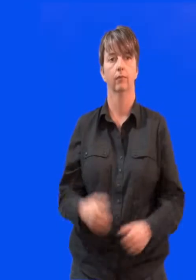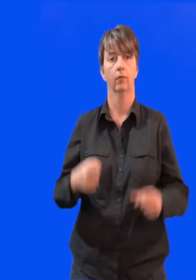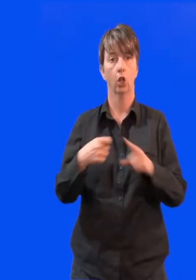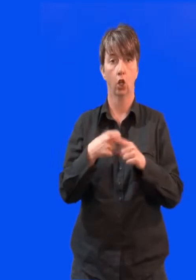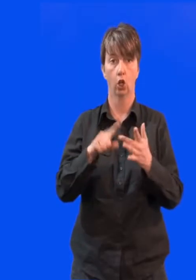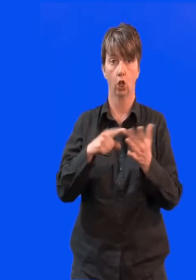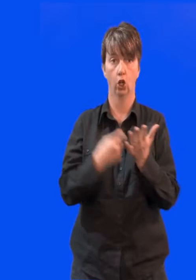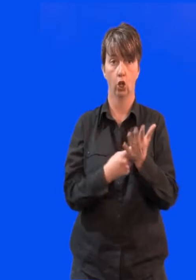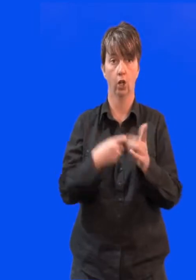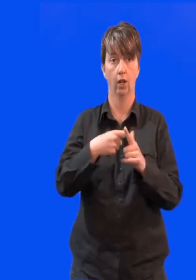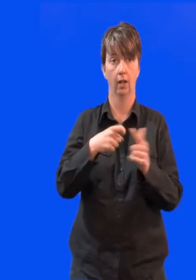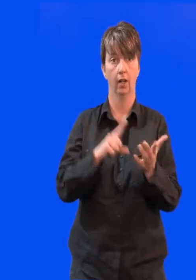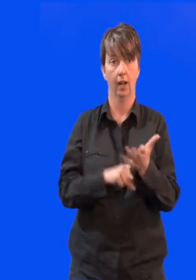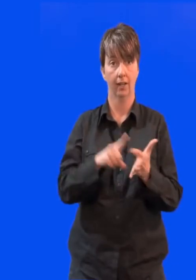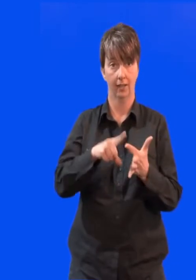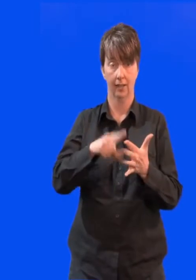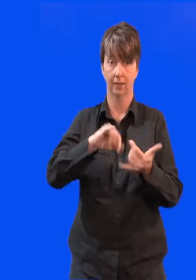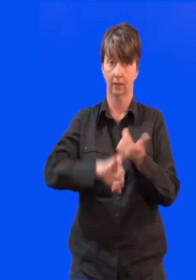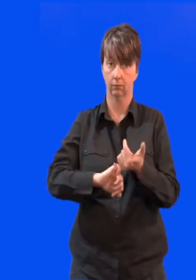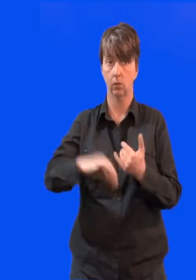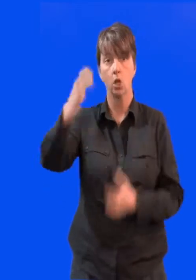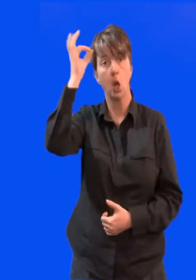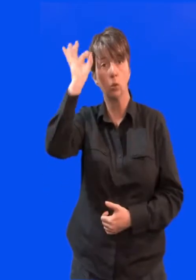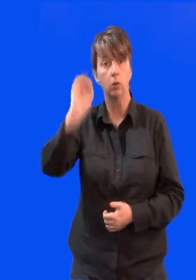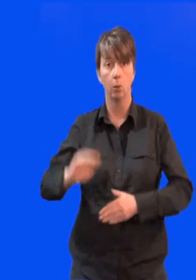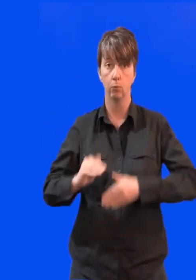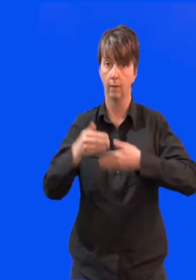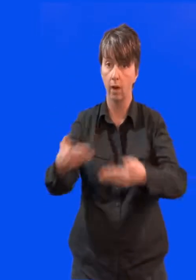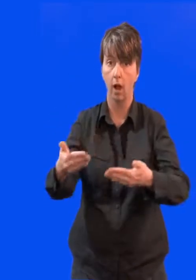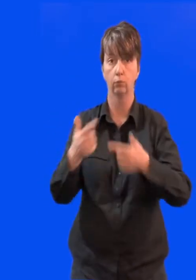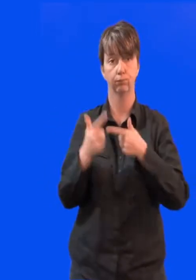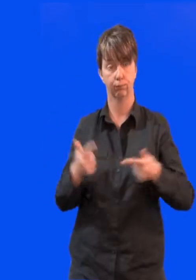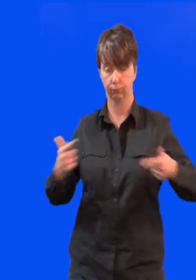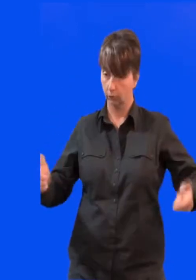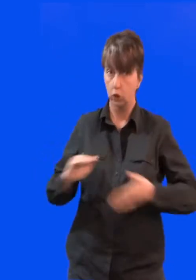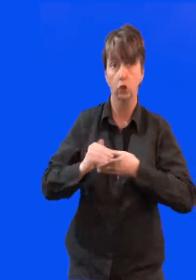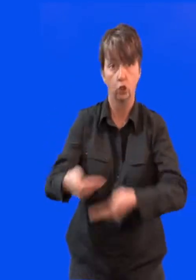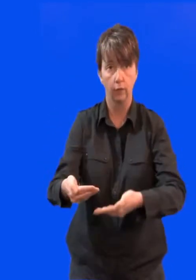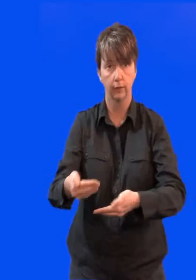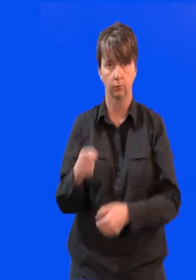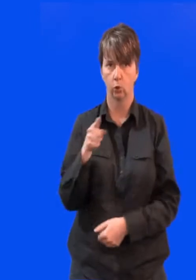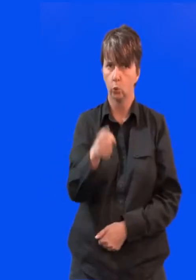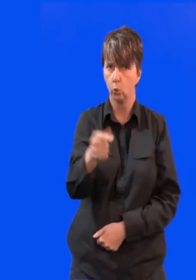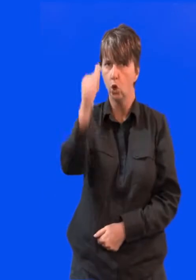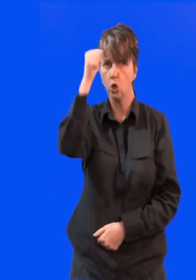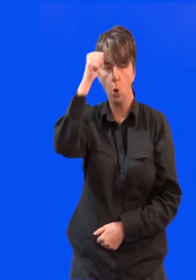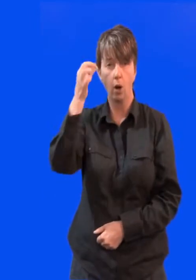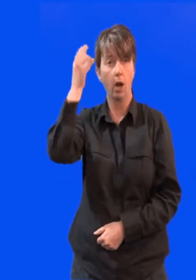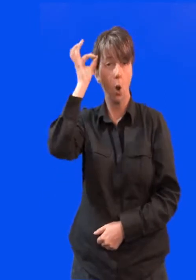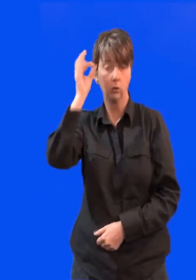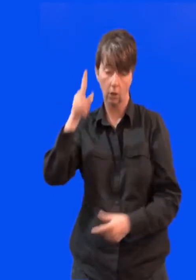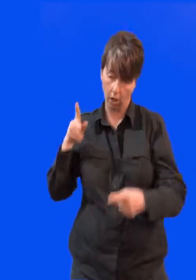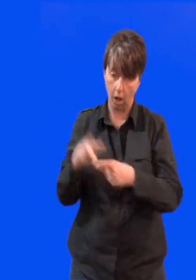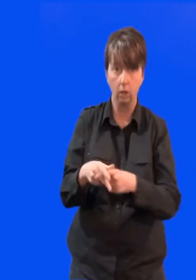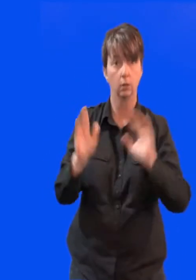It's time to talk about the budget. Local people know it's important to them. That's why our council does what it does. In the future our council